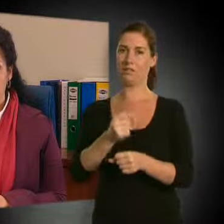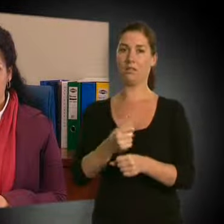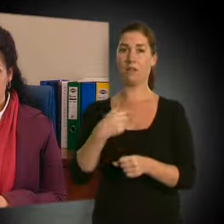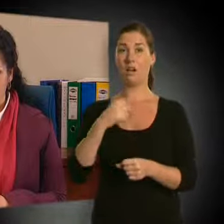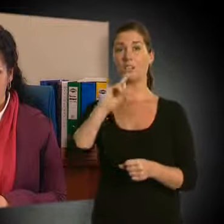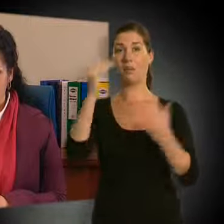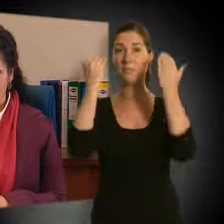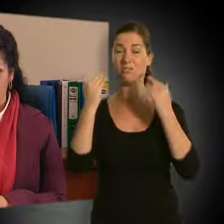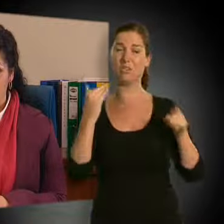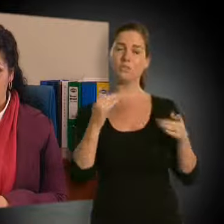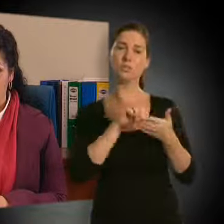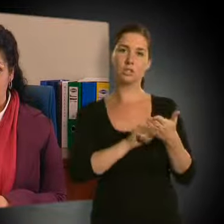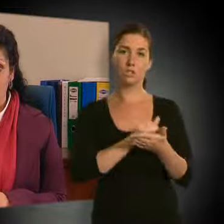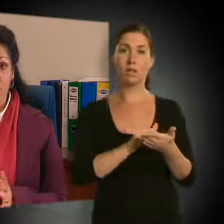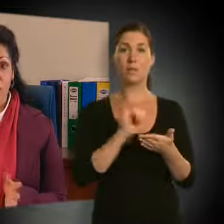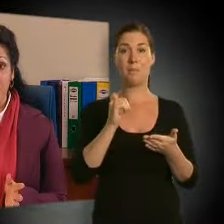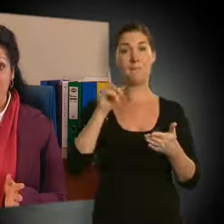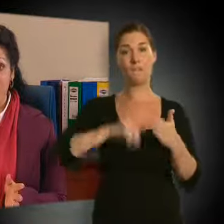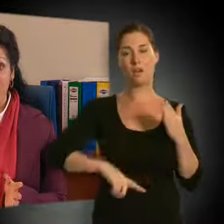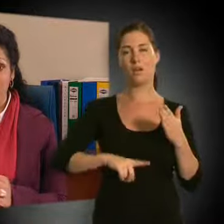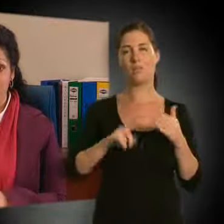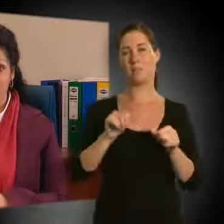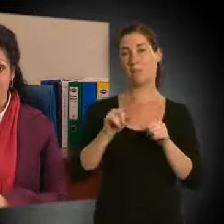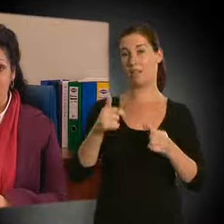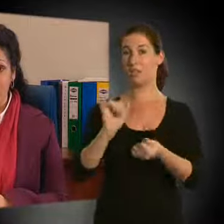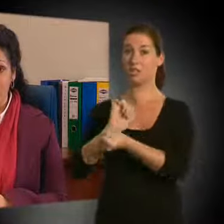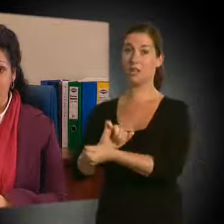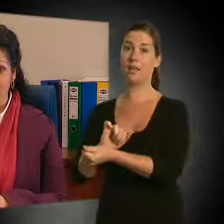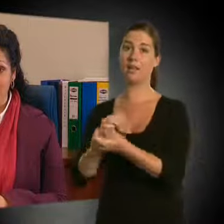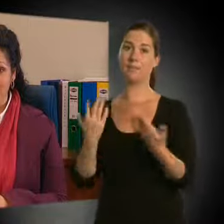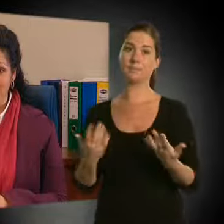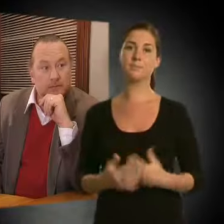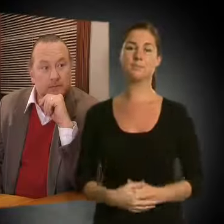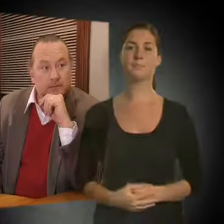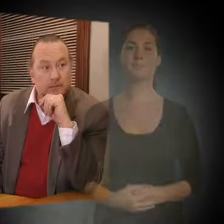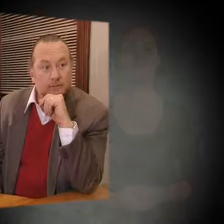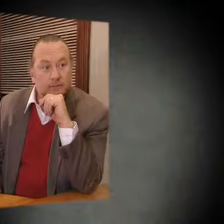I'll tell the magistrate you feel sorry for what you did. You'll probably get a fine, but at least you won't go to jail.